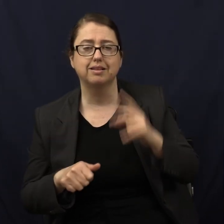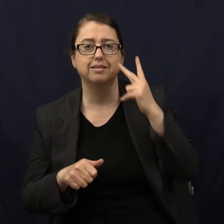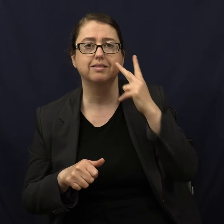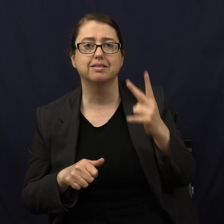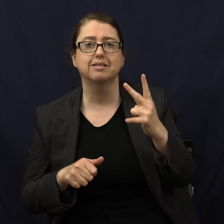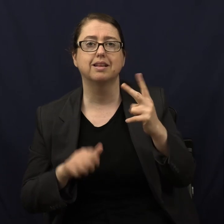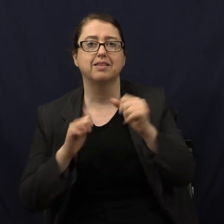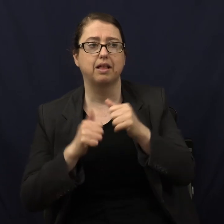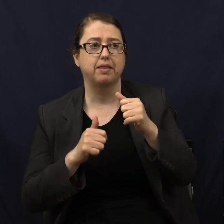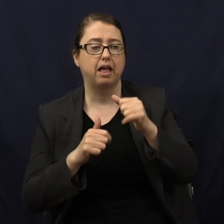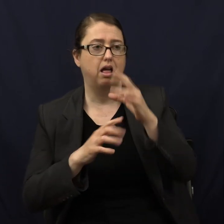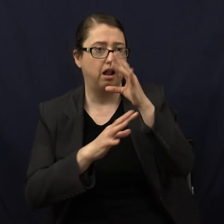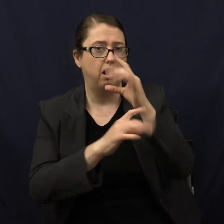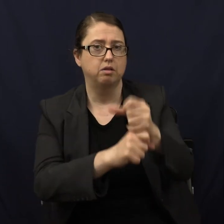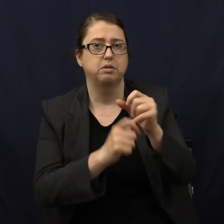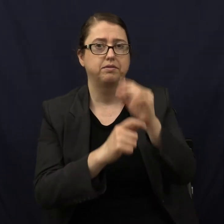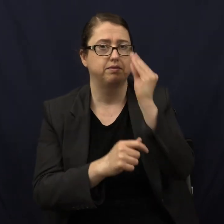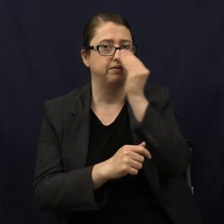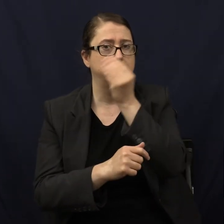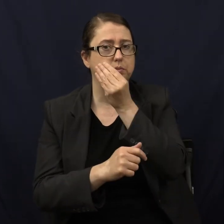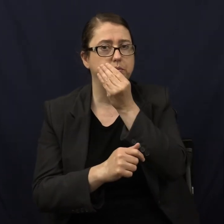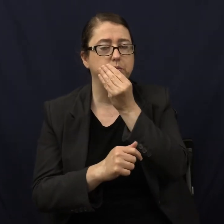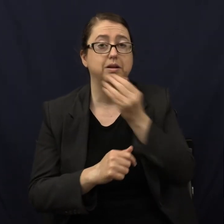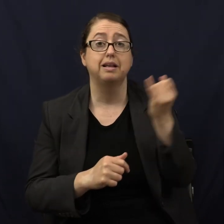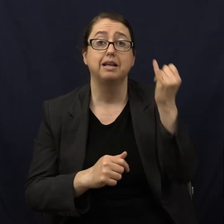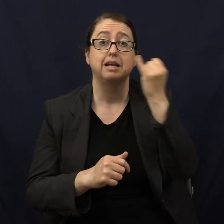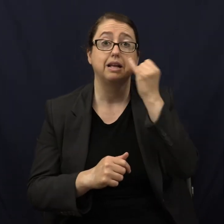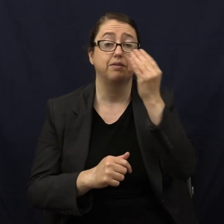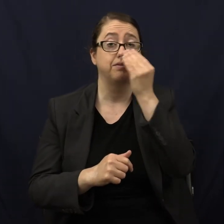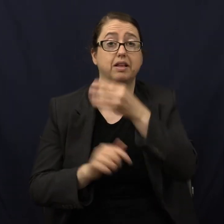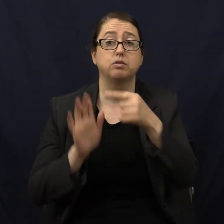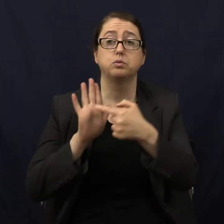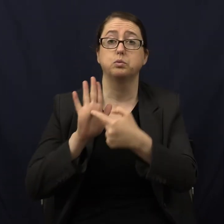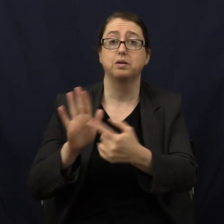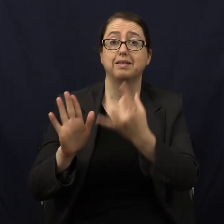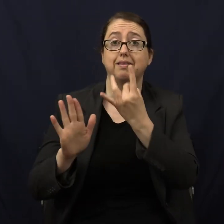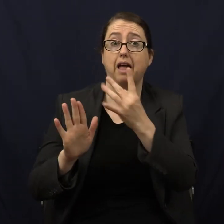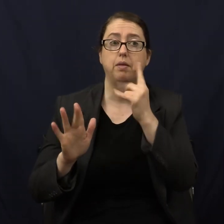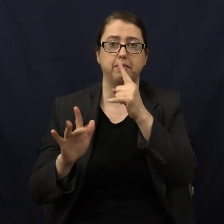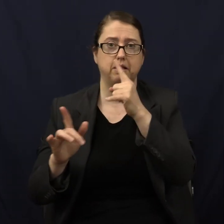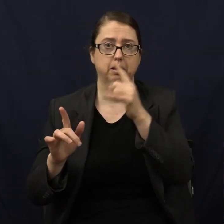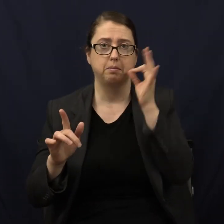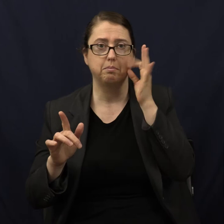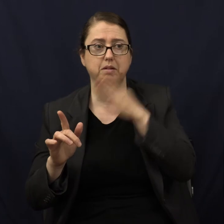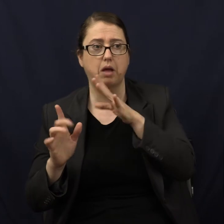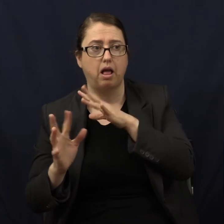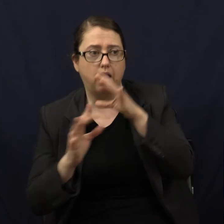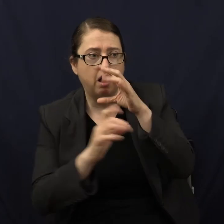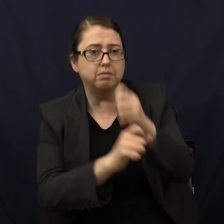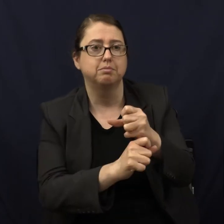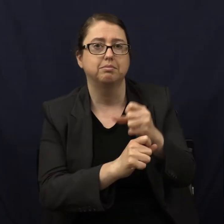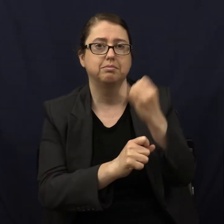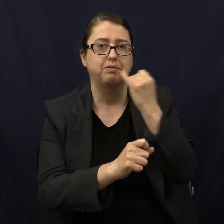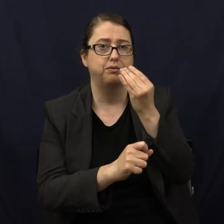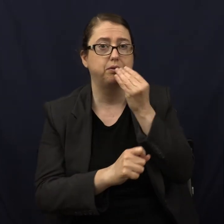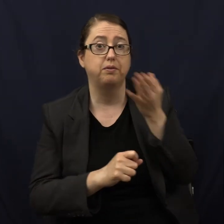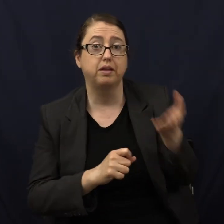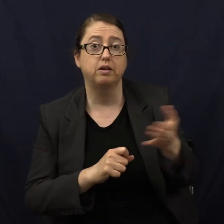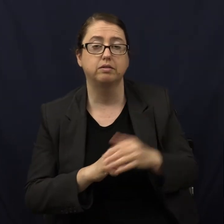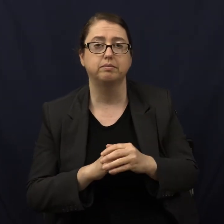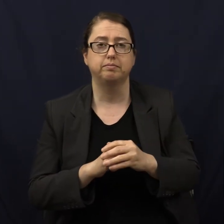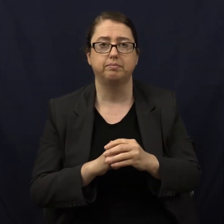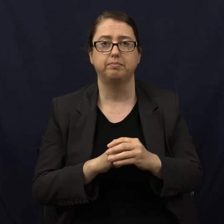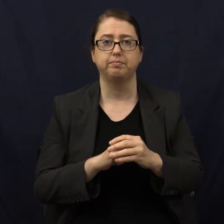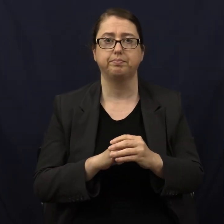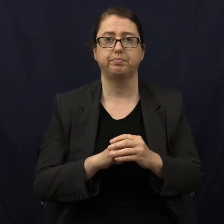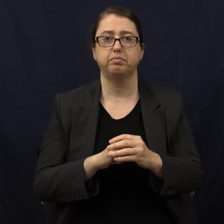And that's how they find the flowers. If a flower reflects the ultraviolet light, they will come, if there's a food source. But did you know you can have a